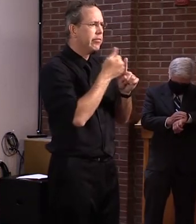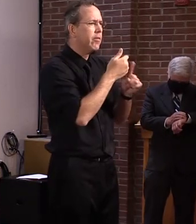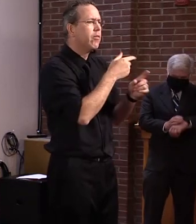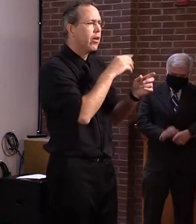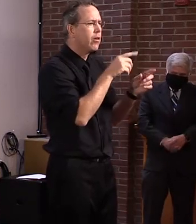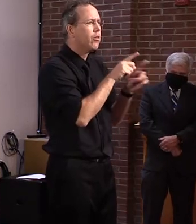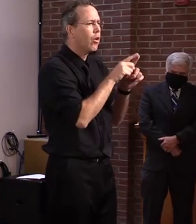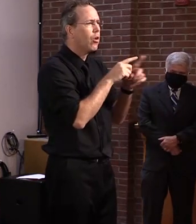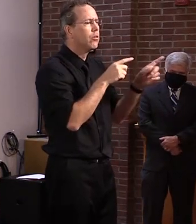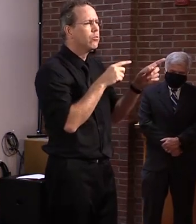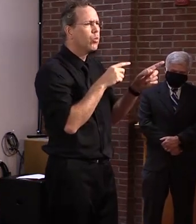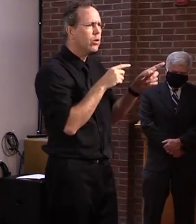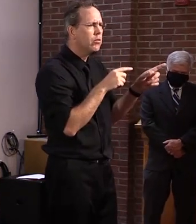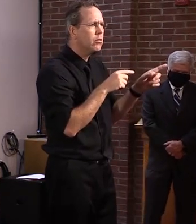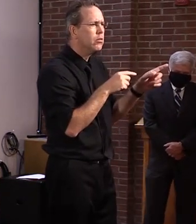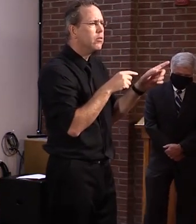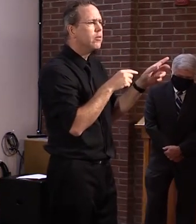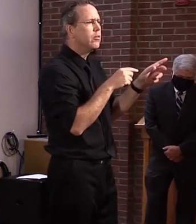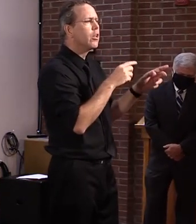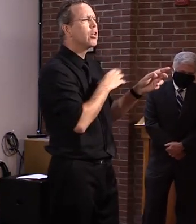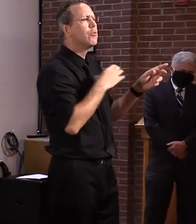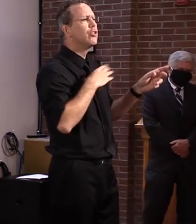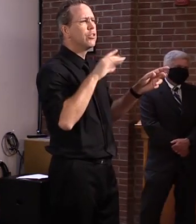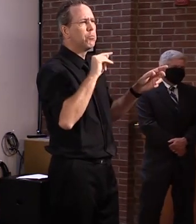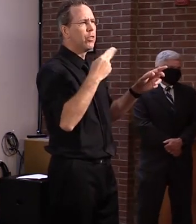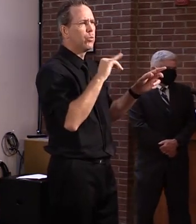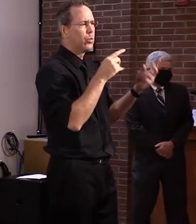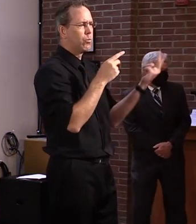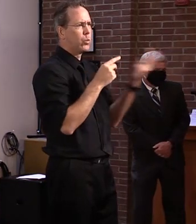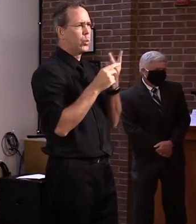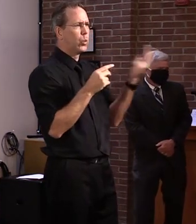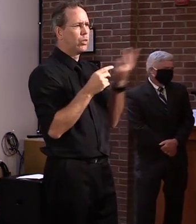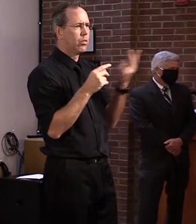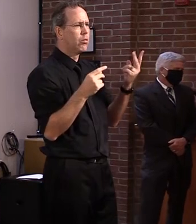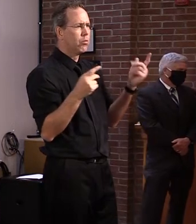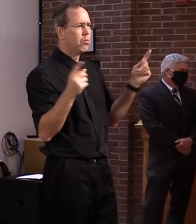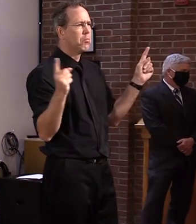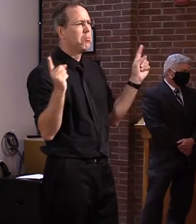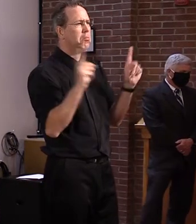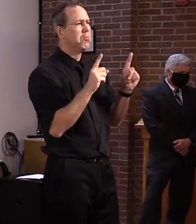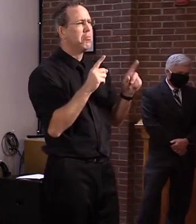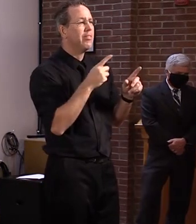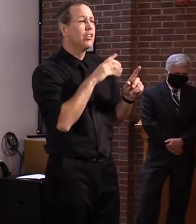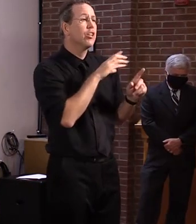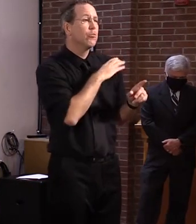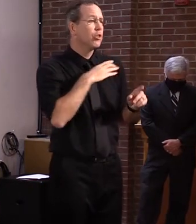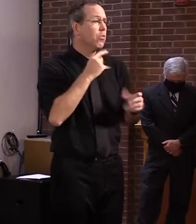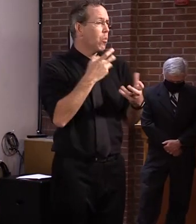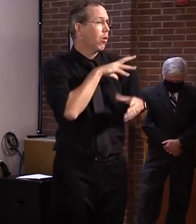Okay. Great. Thank you very much. I appreciate it. Kat, WCAS.